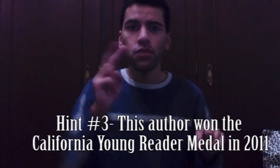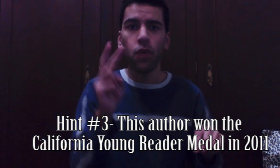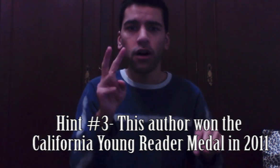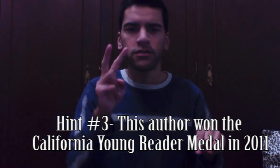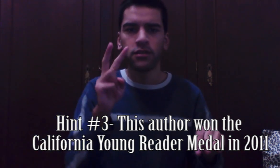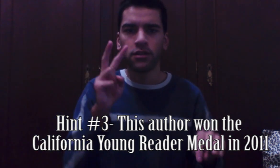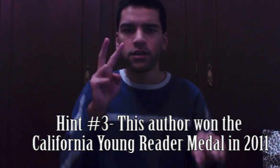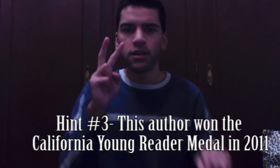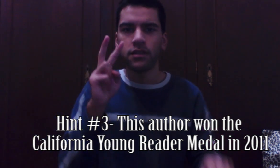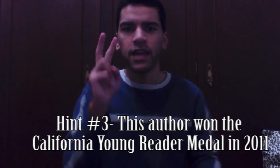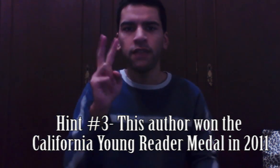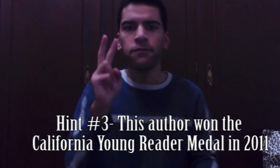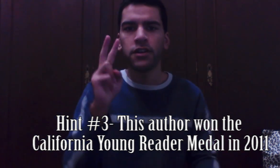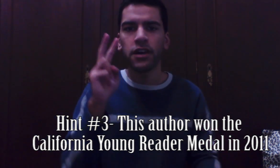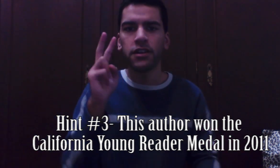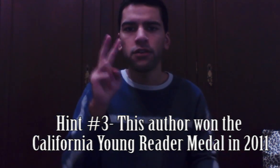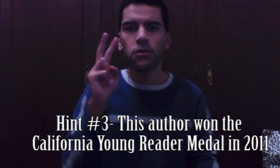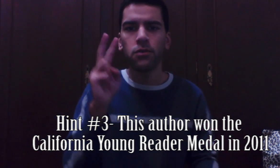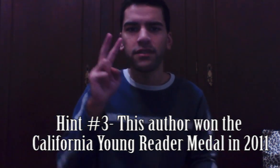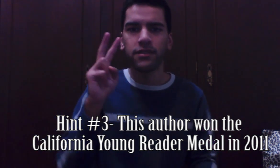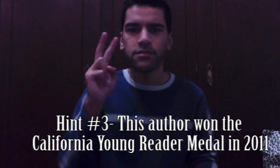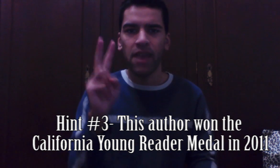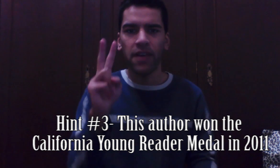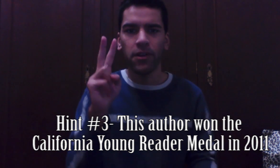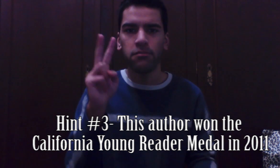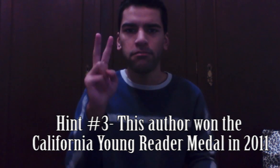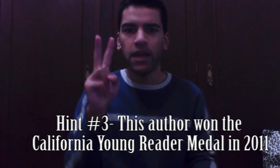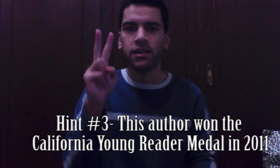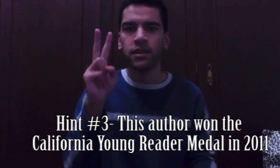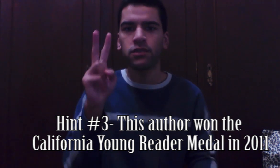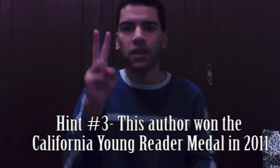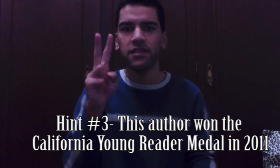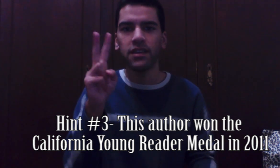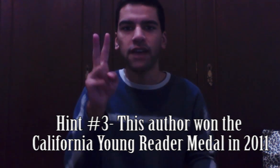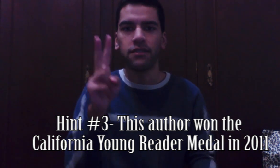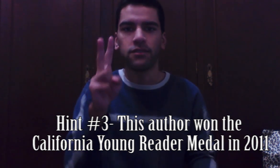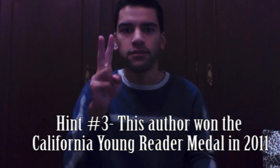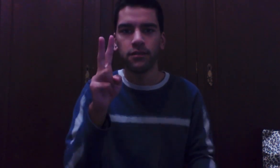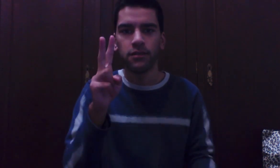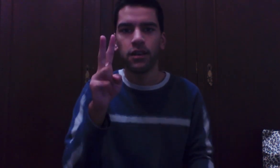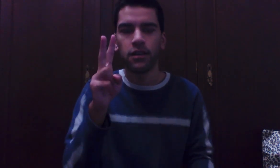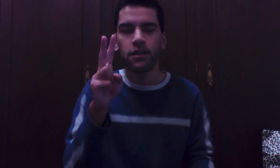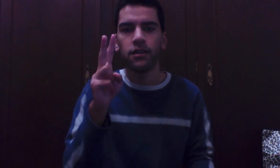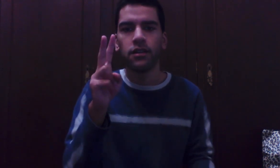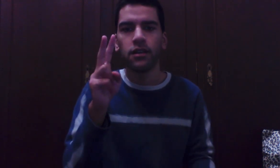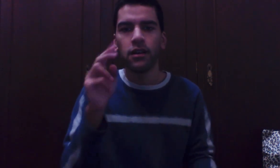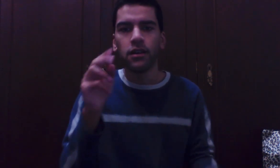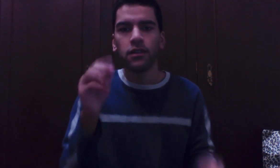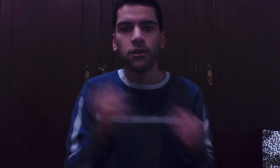won the California young readers medal back in 2011 so